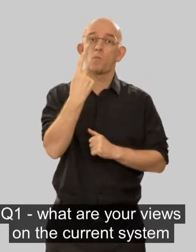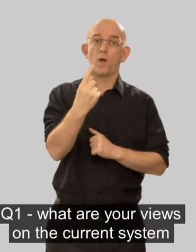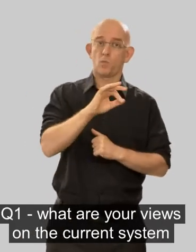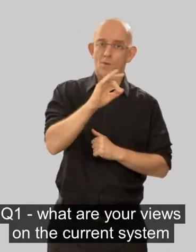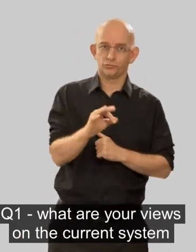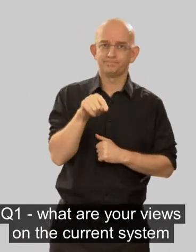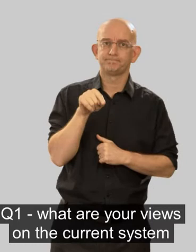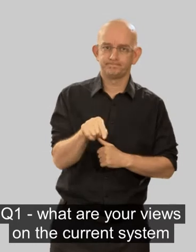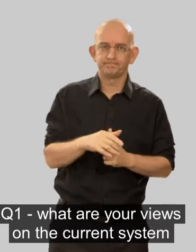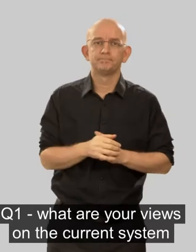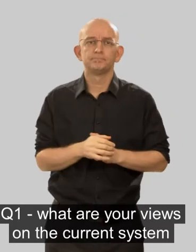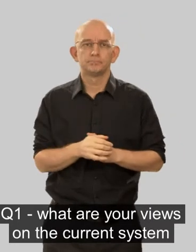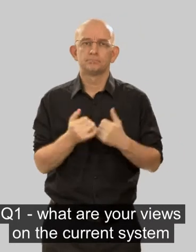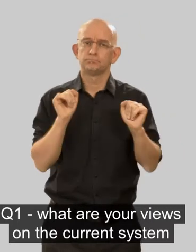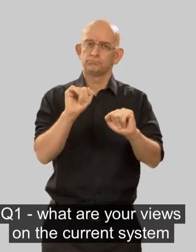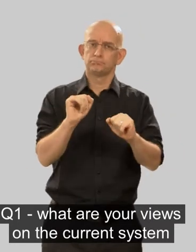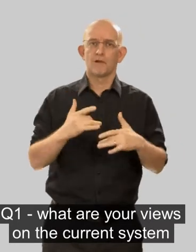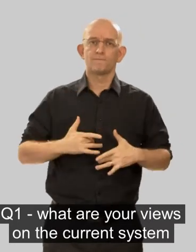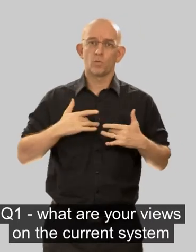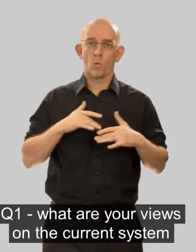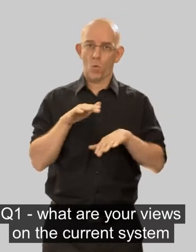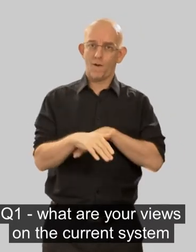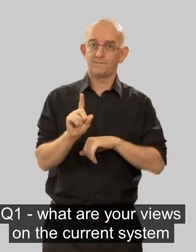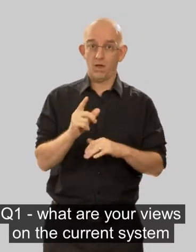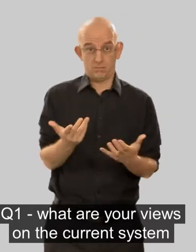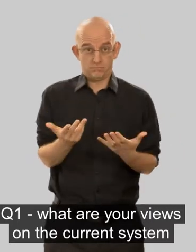Question 1 What are your views on the current system